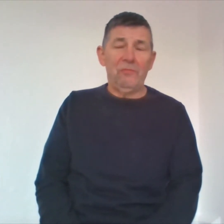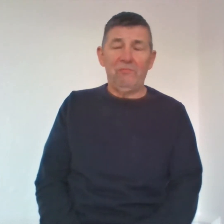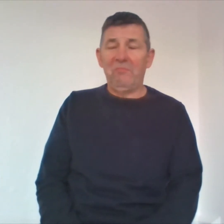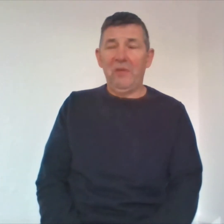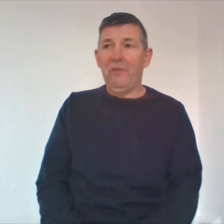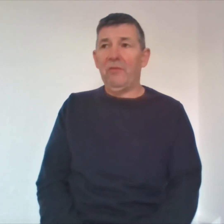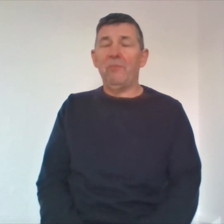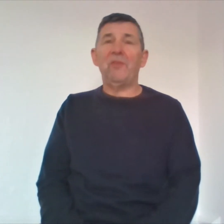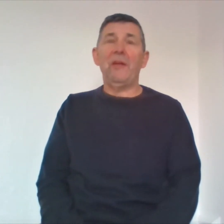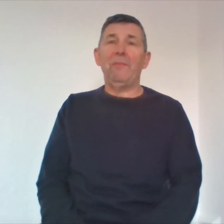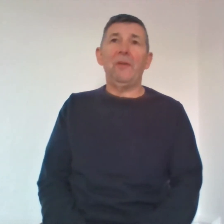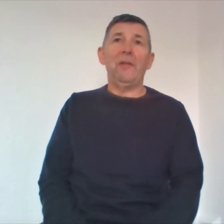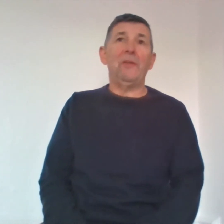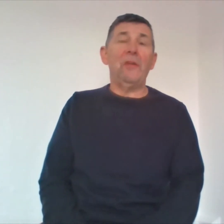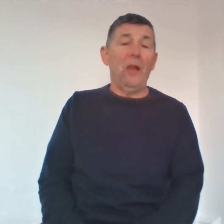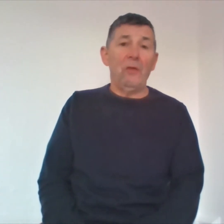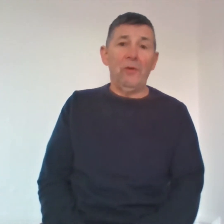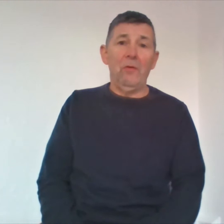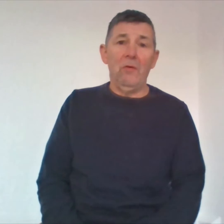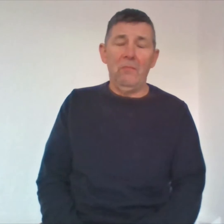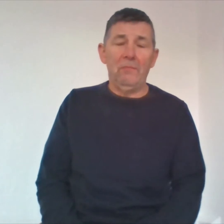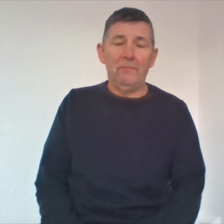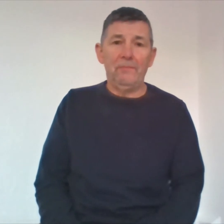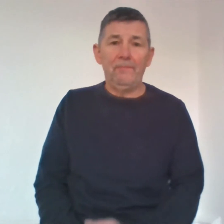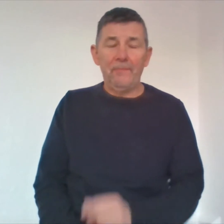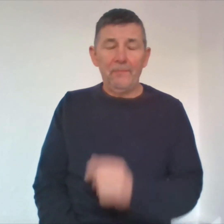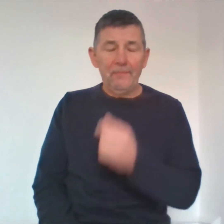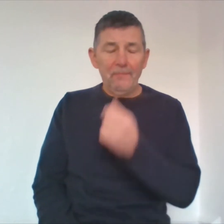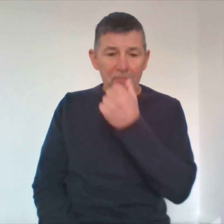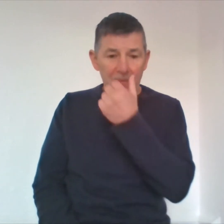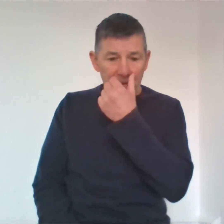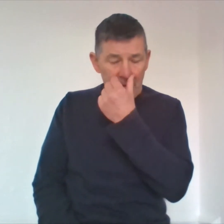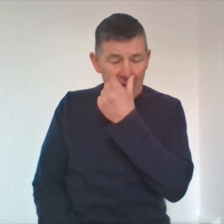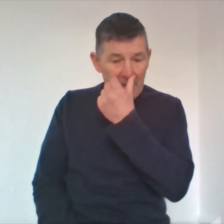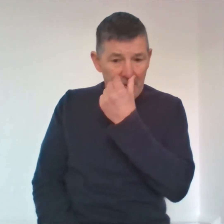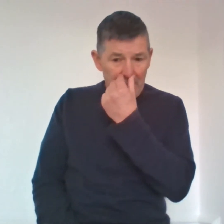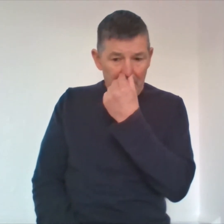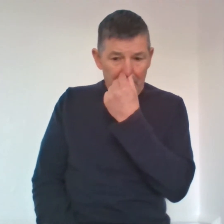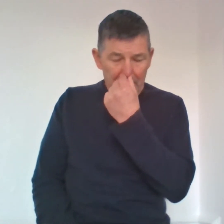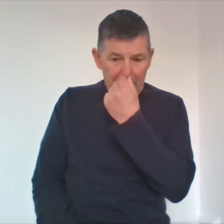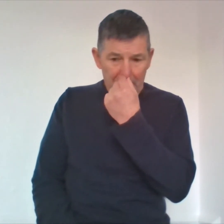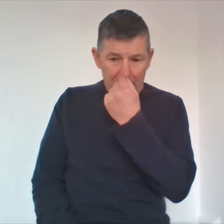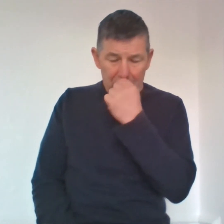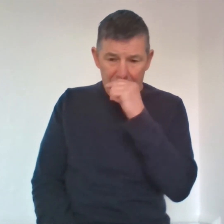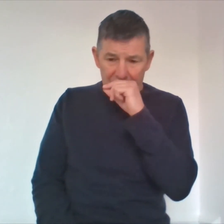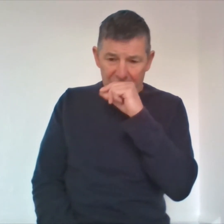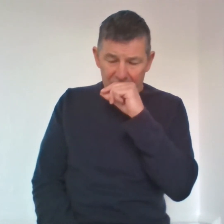given some statement and allowed to go home and very soon